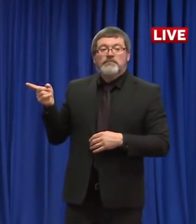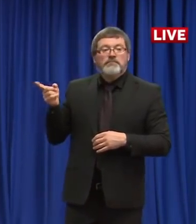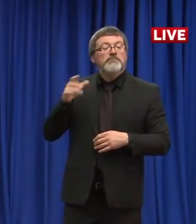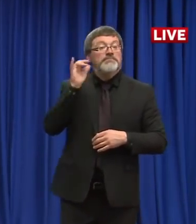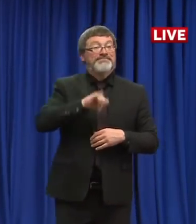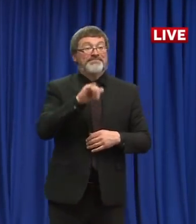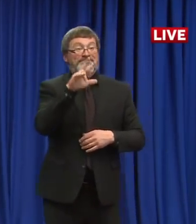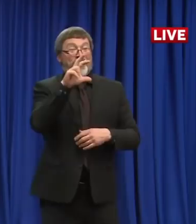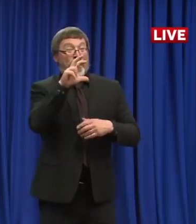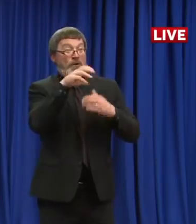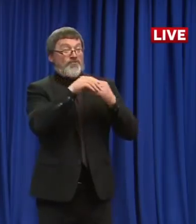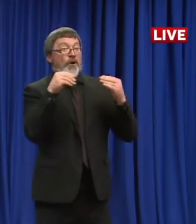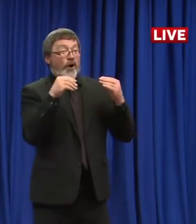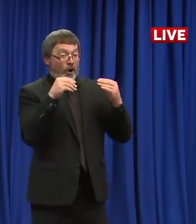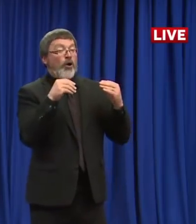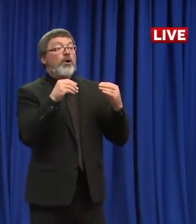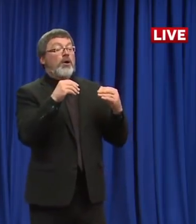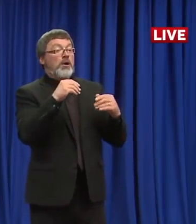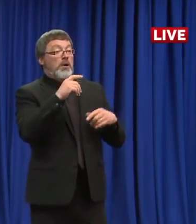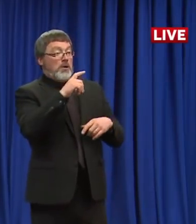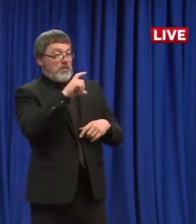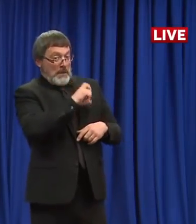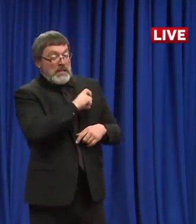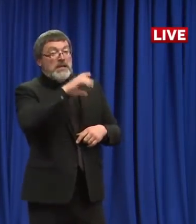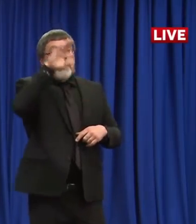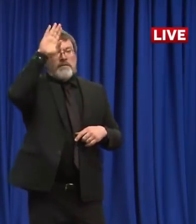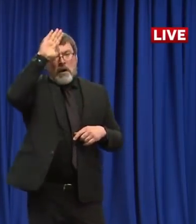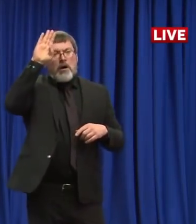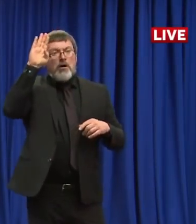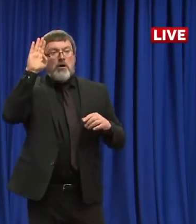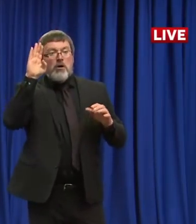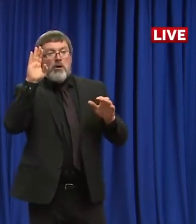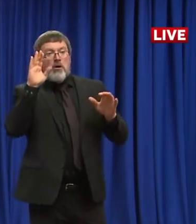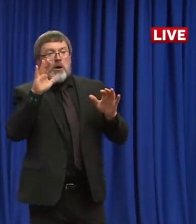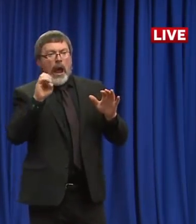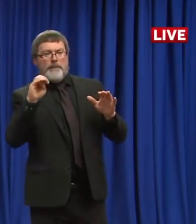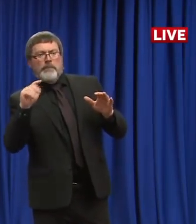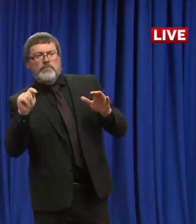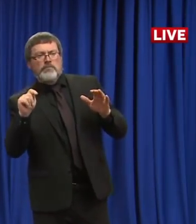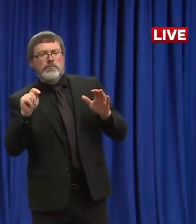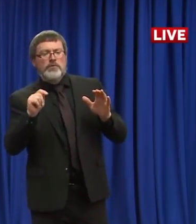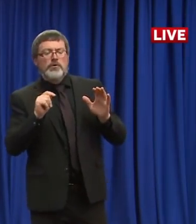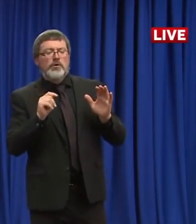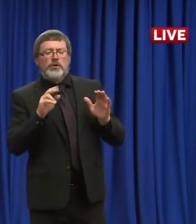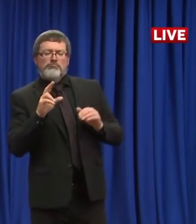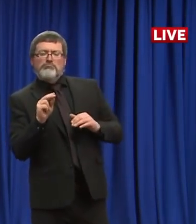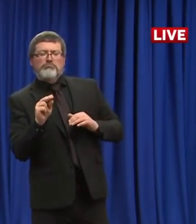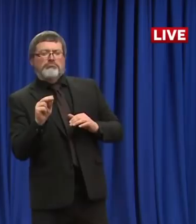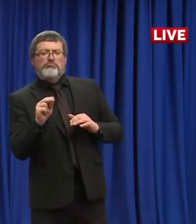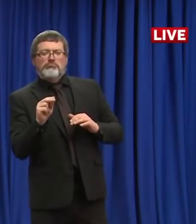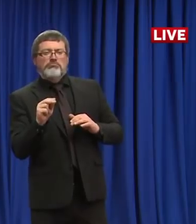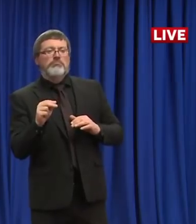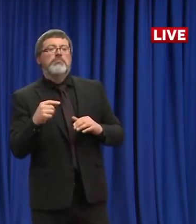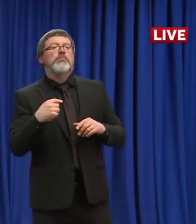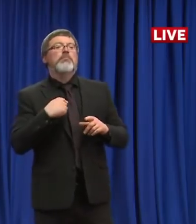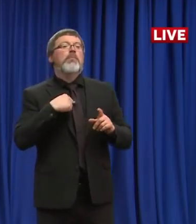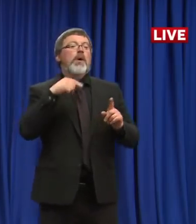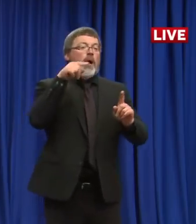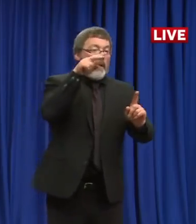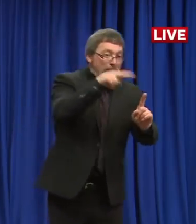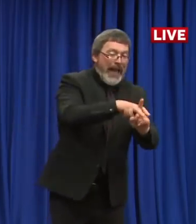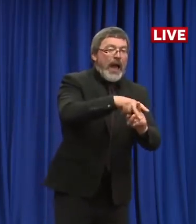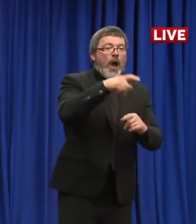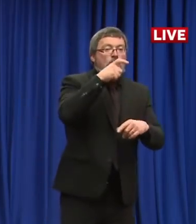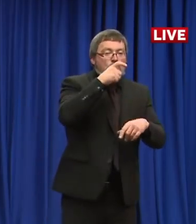pertain to first responders in that sector. Right now, this is just pertaining to the frontline workers